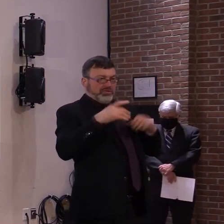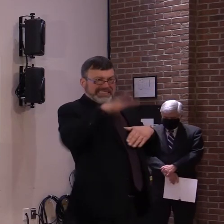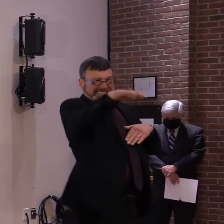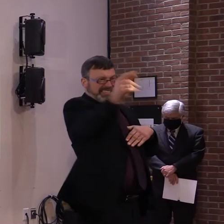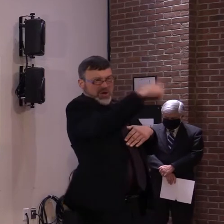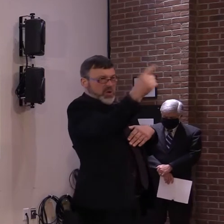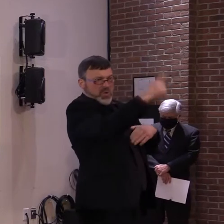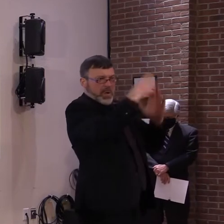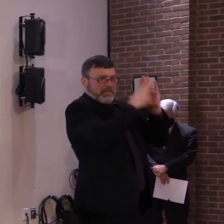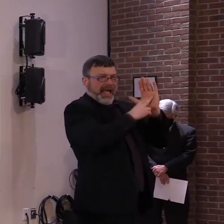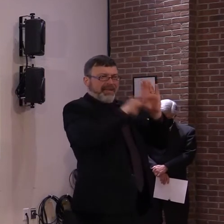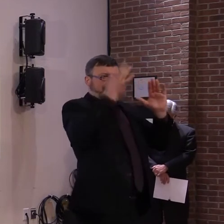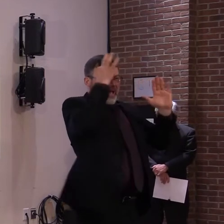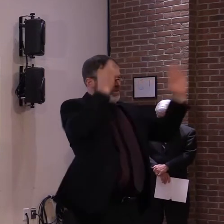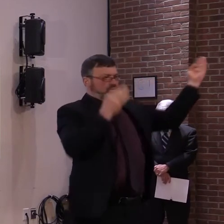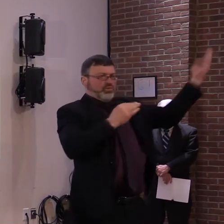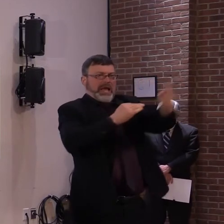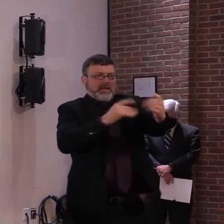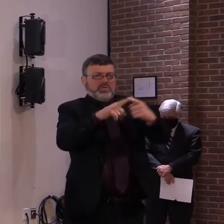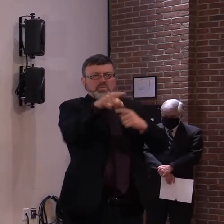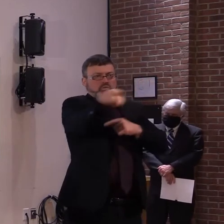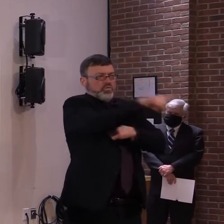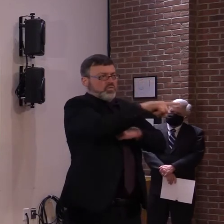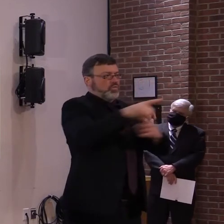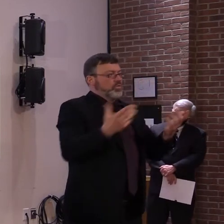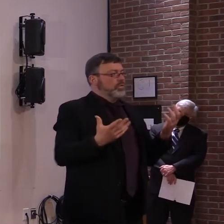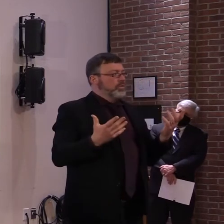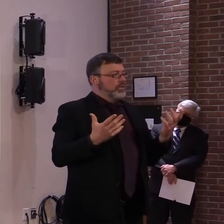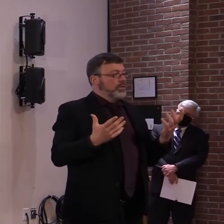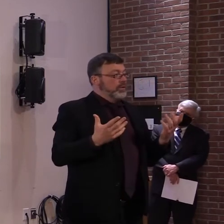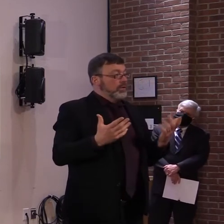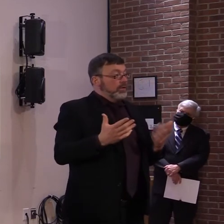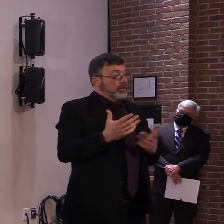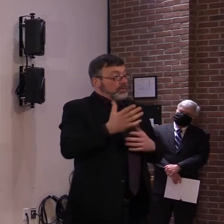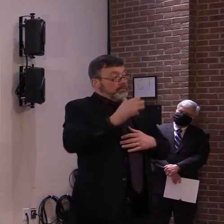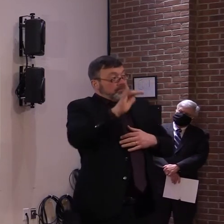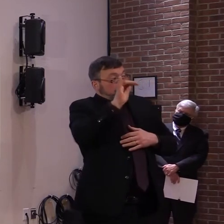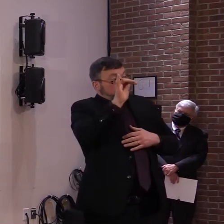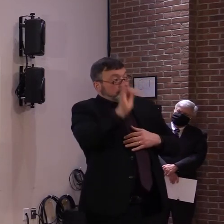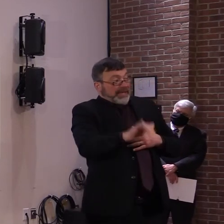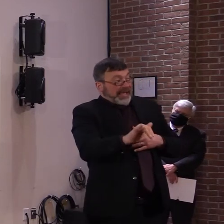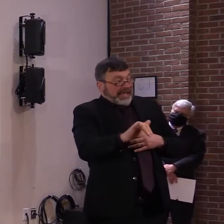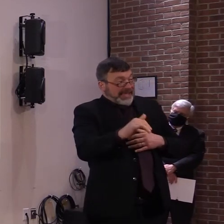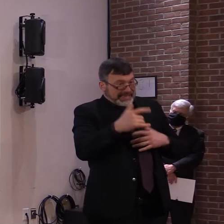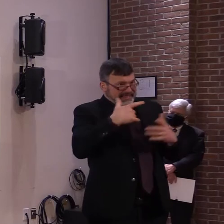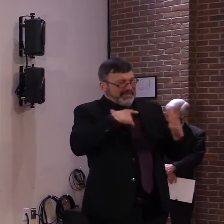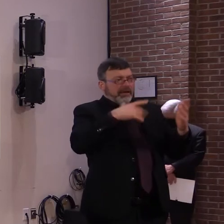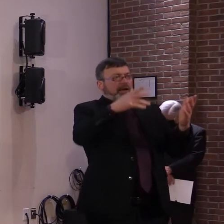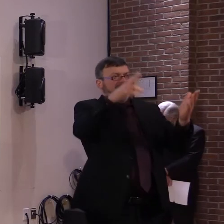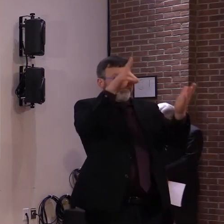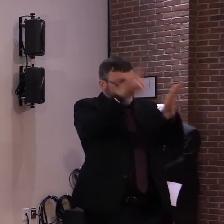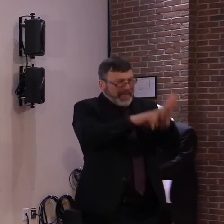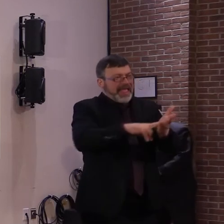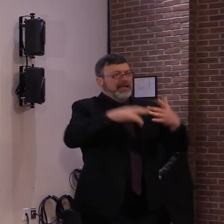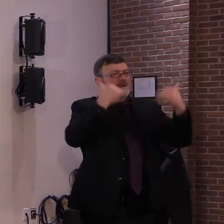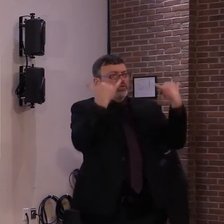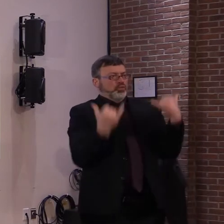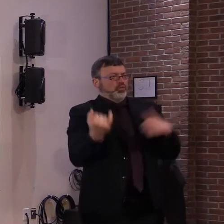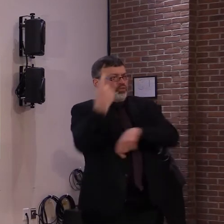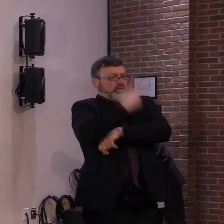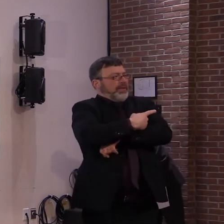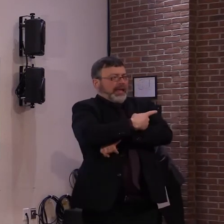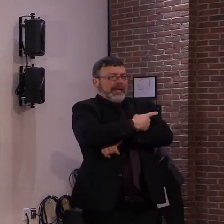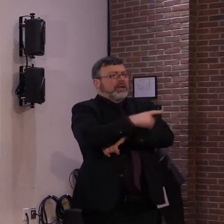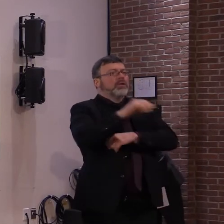Even if they can't, um, submit them to the bank, um, fill them out now, uh, in anticipation of their, their bank